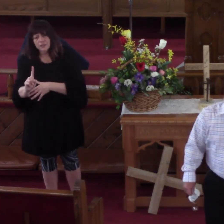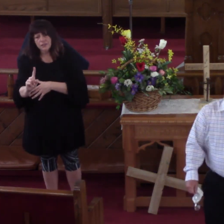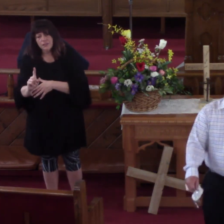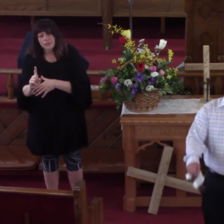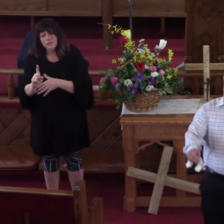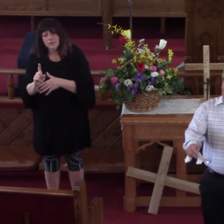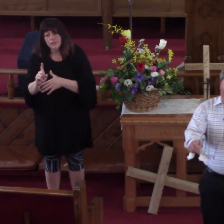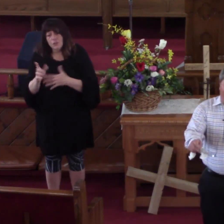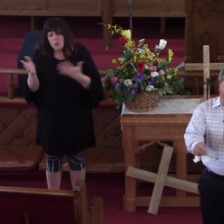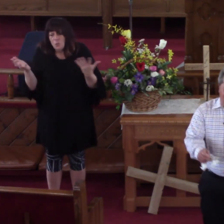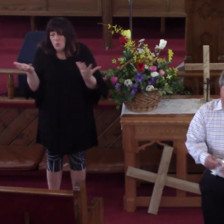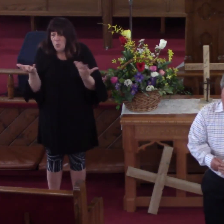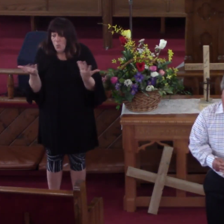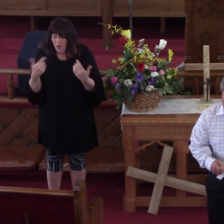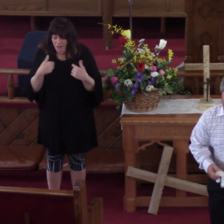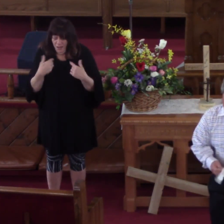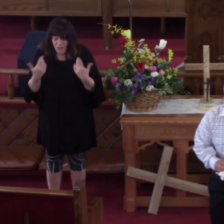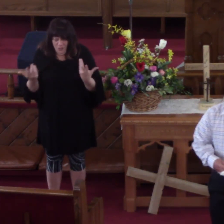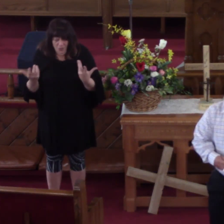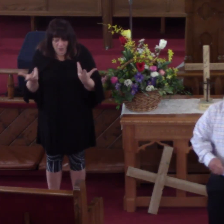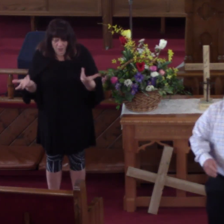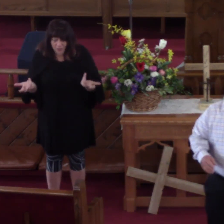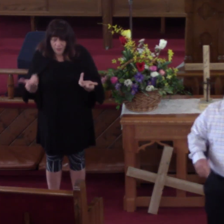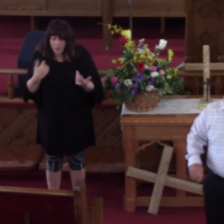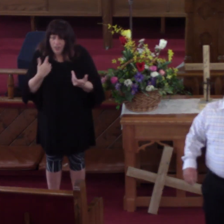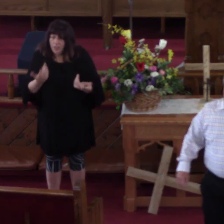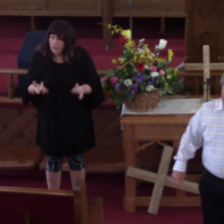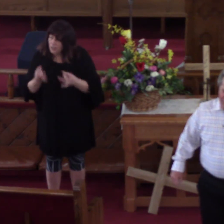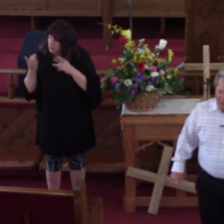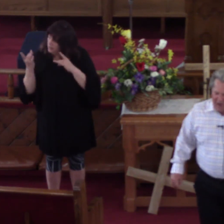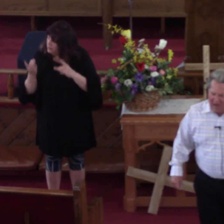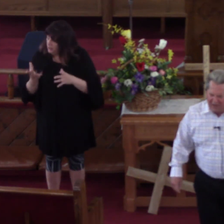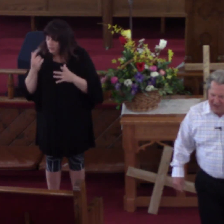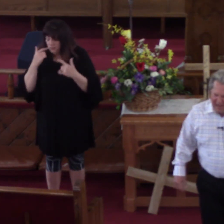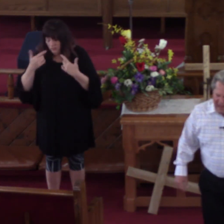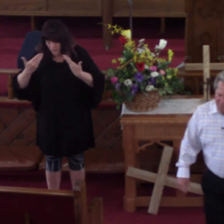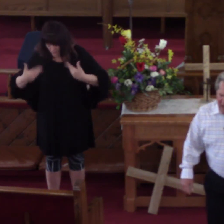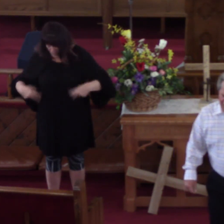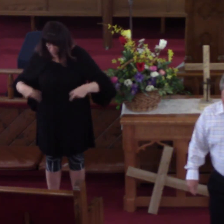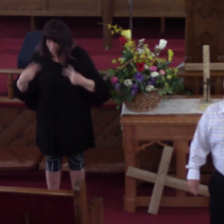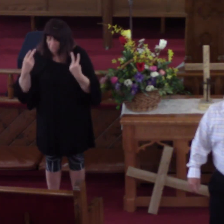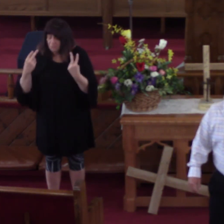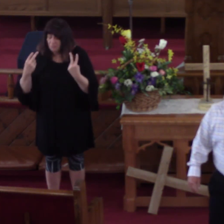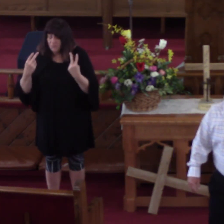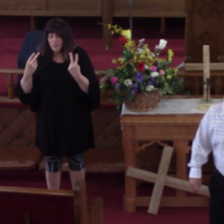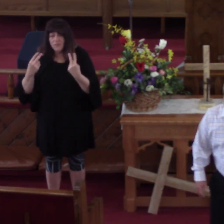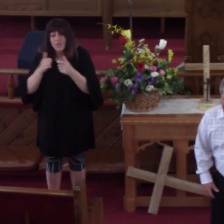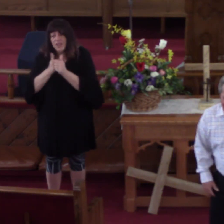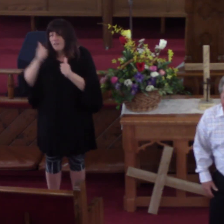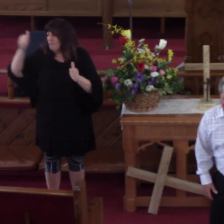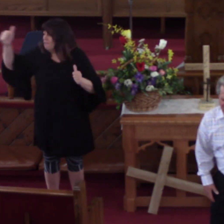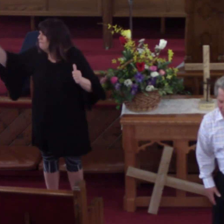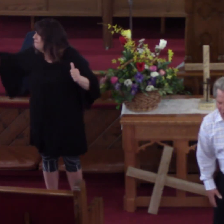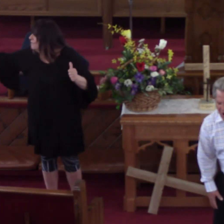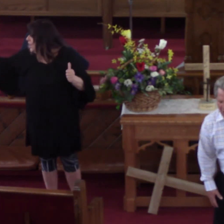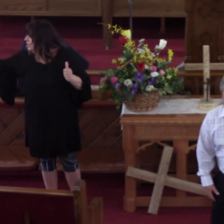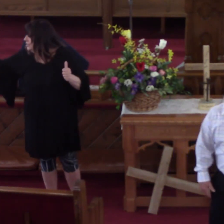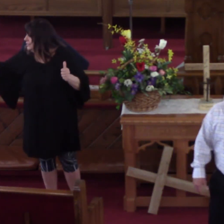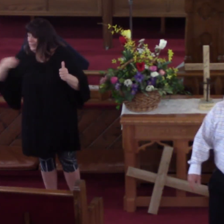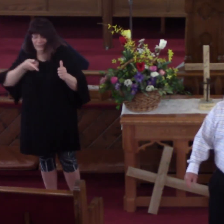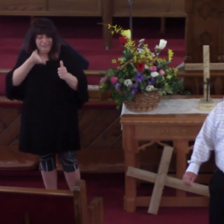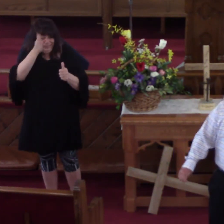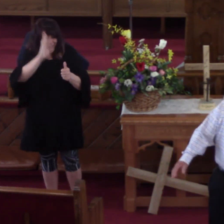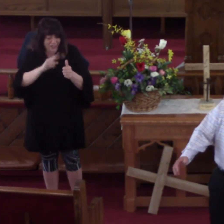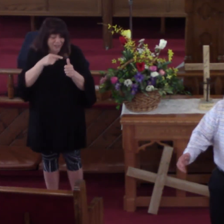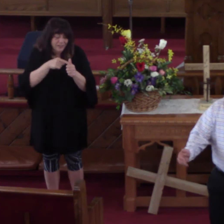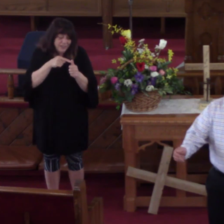done? They find themselves far away from God. And my friend, they wonder how in the world